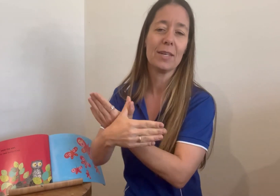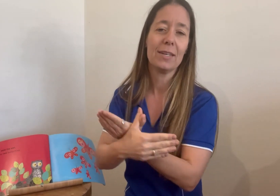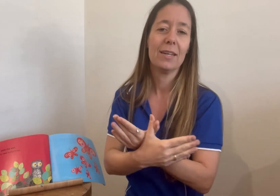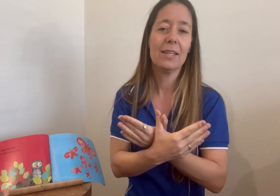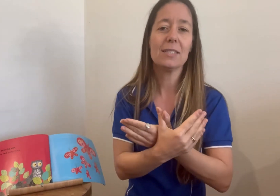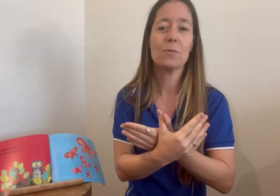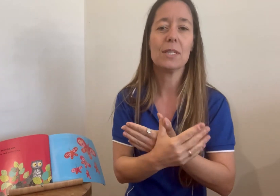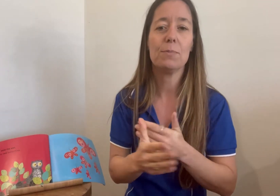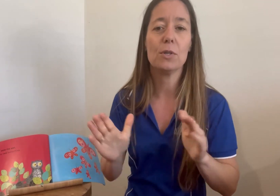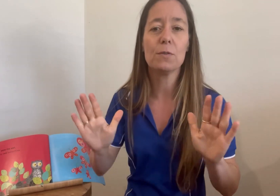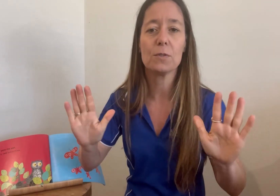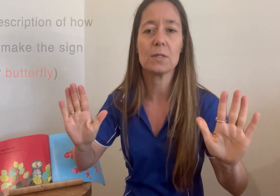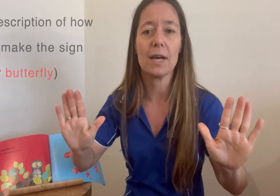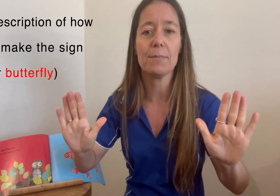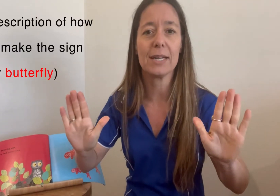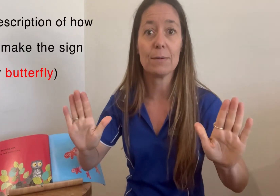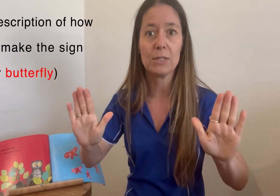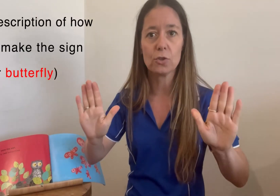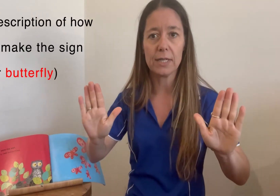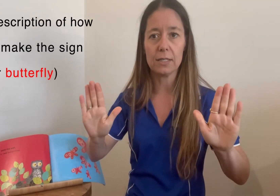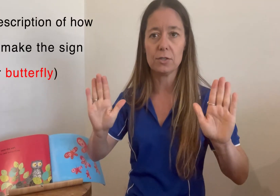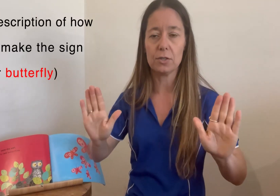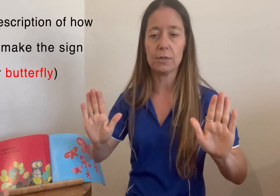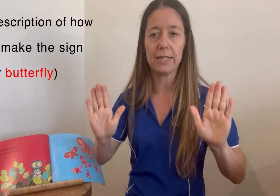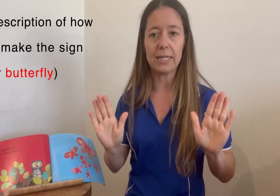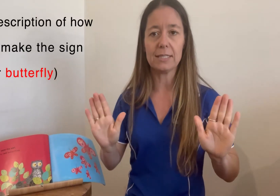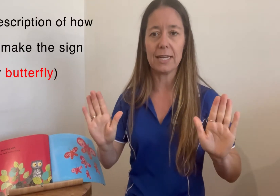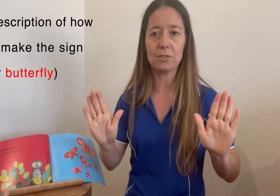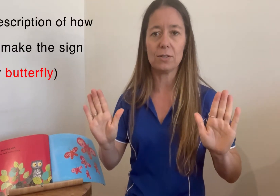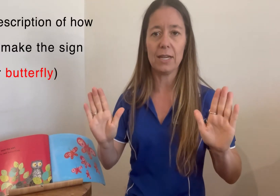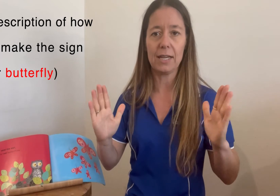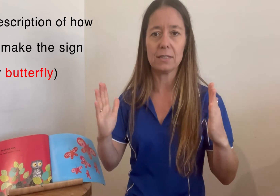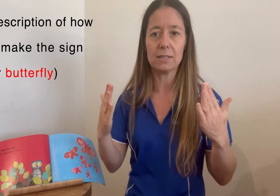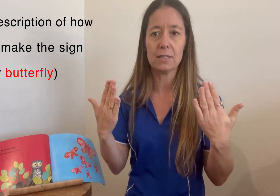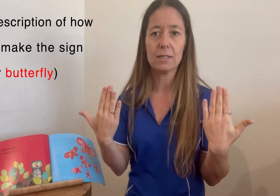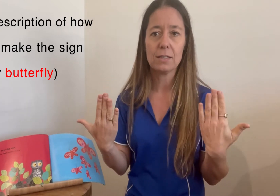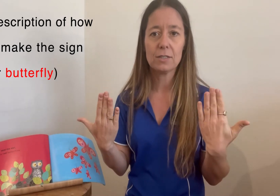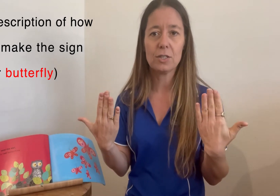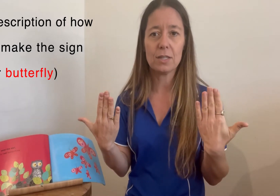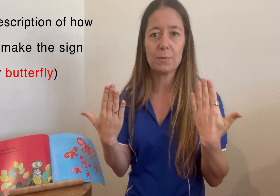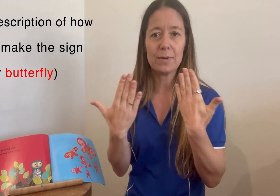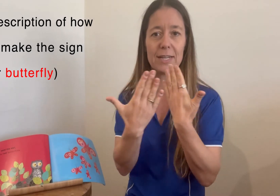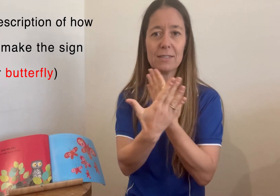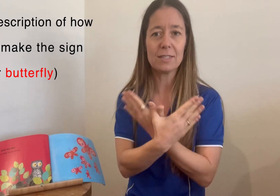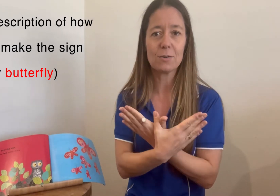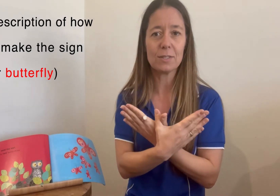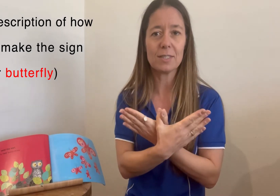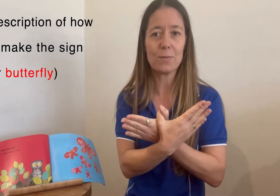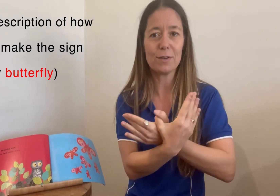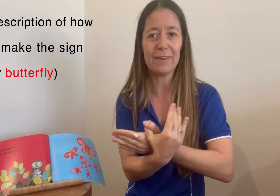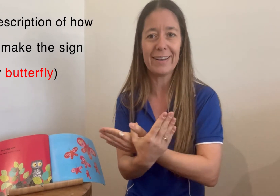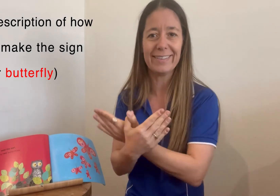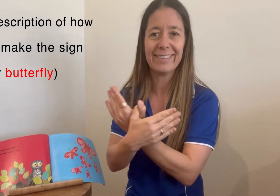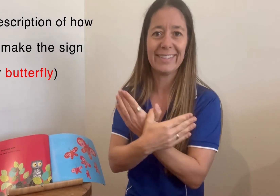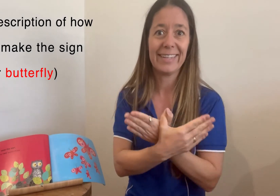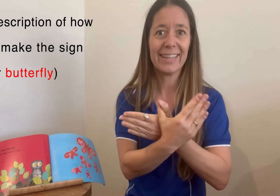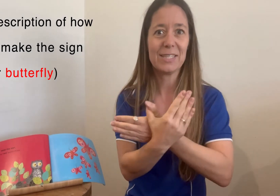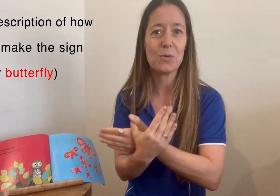That's a really beautiful sign, but it can be tricky to do. You ready? Take two hands, turn them around, cross them over. There's your